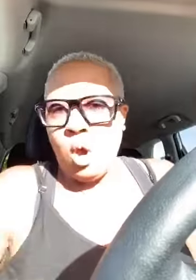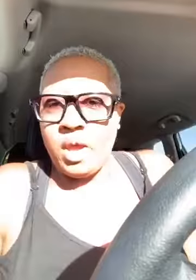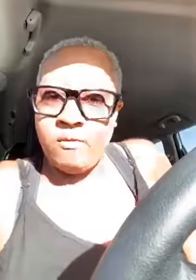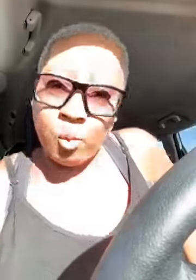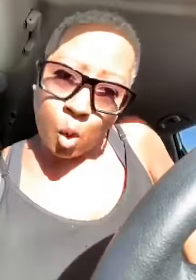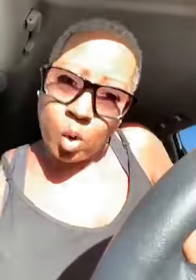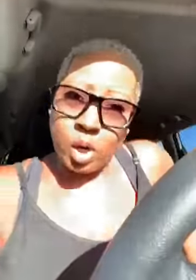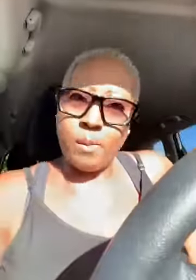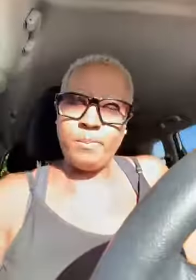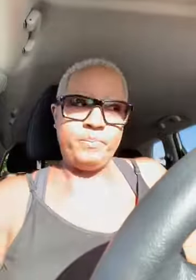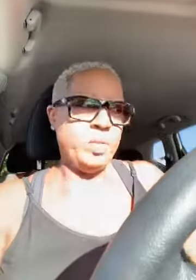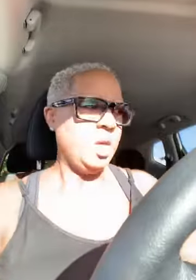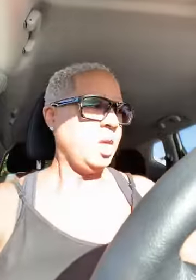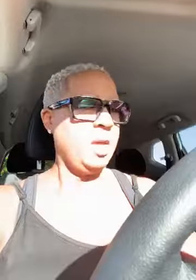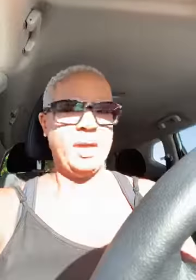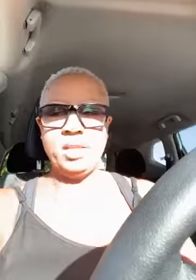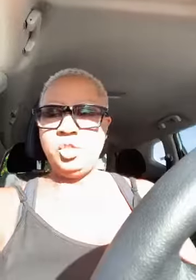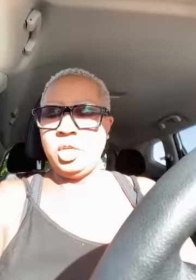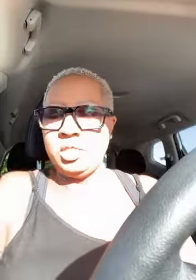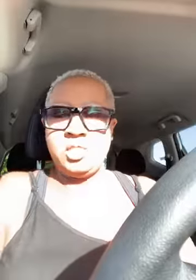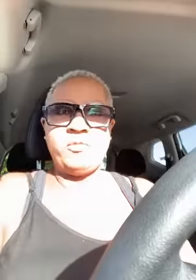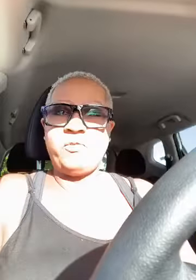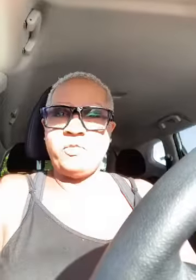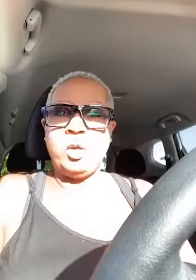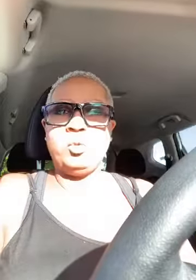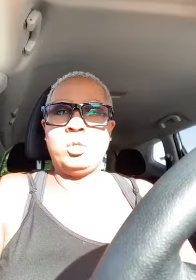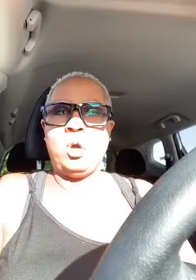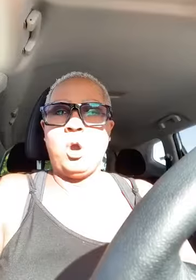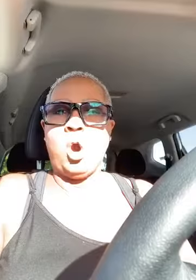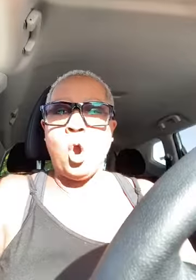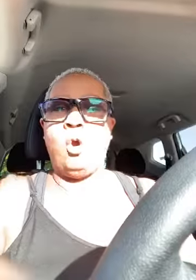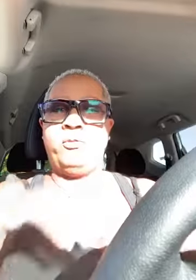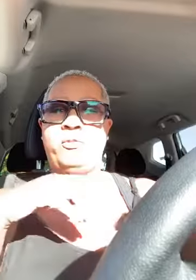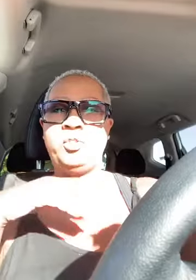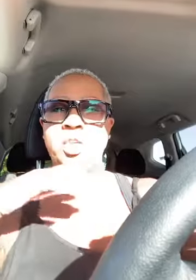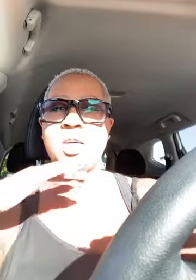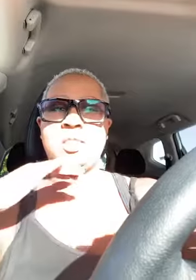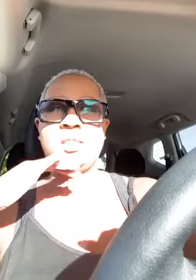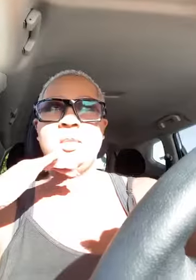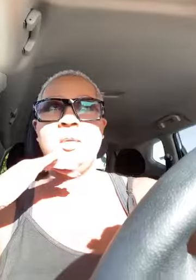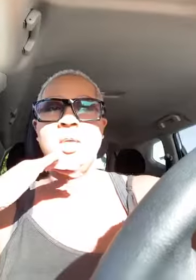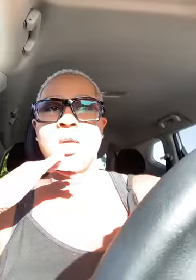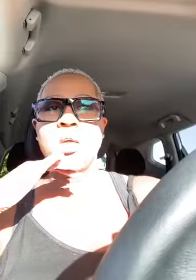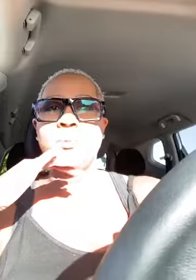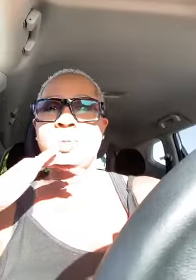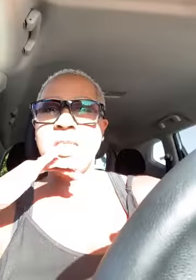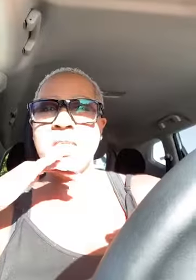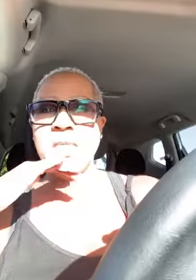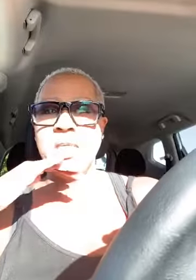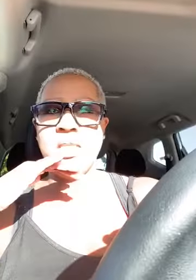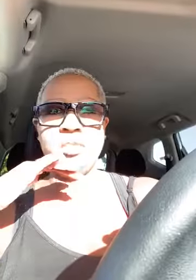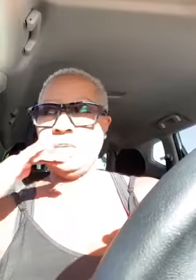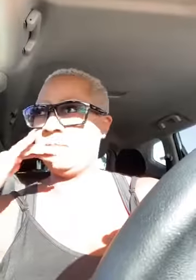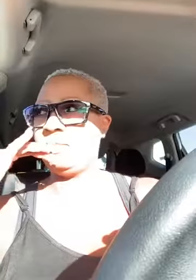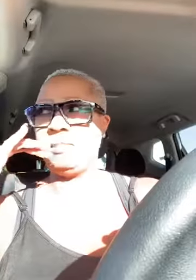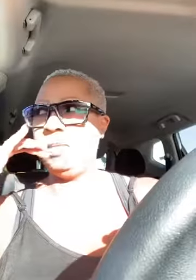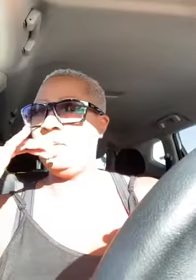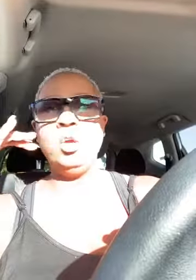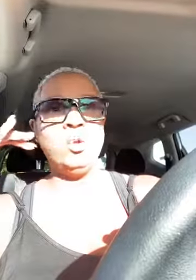all ever woke up and just felt off just completely just you don't